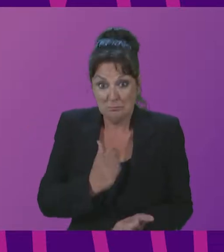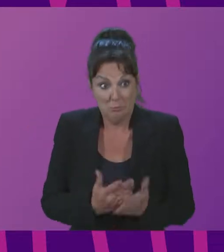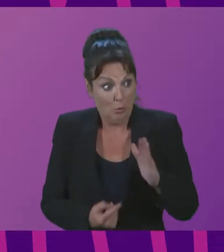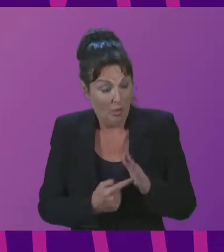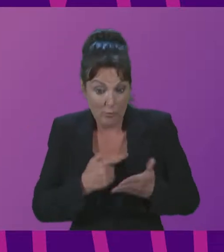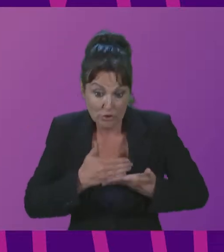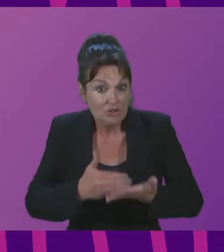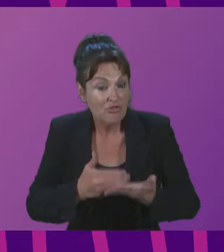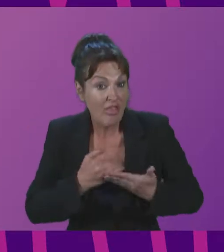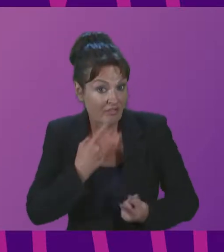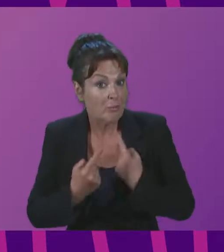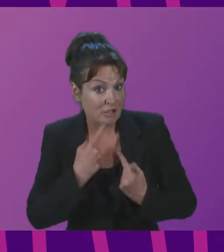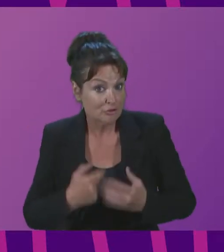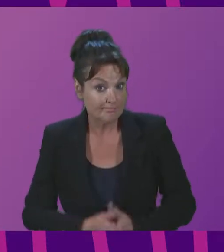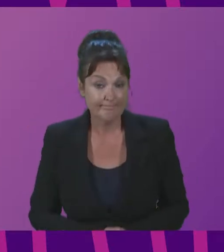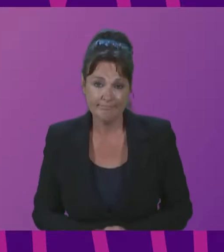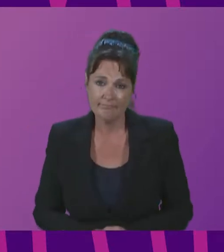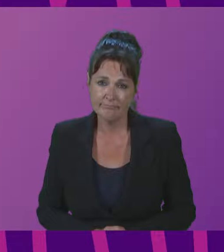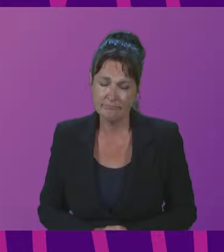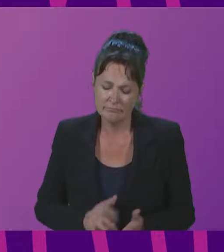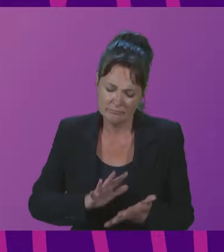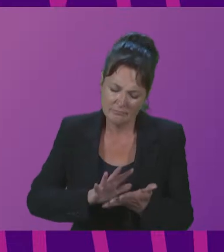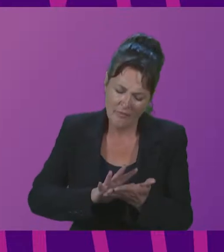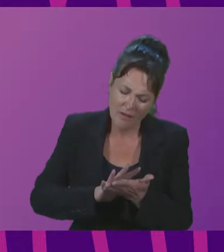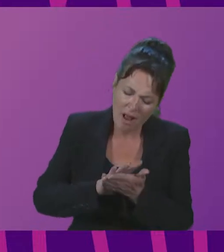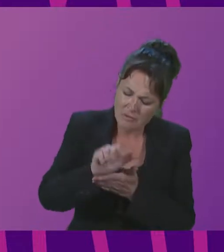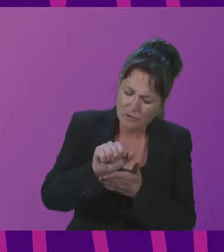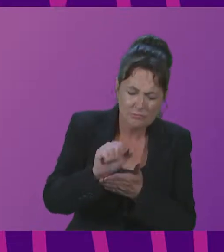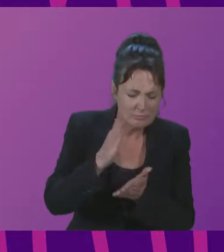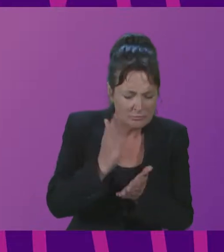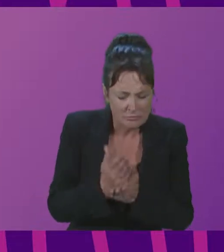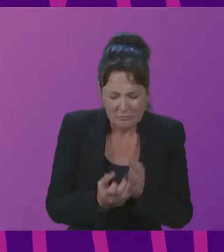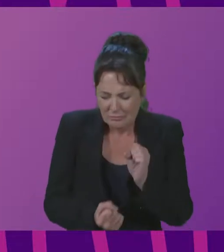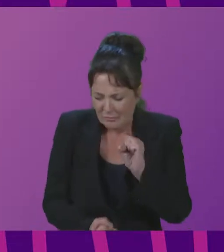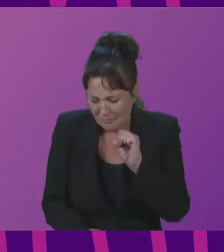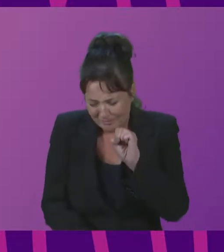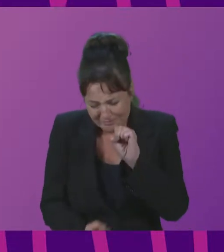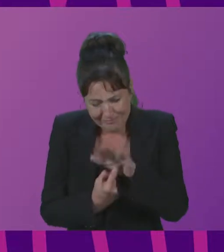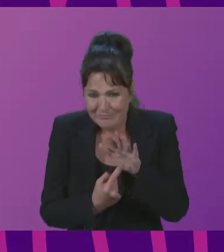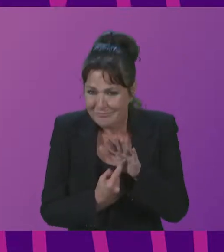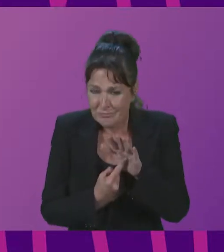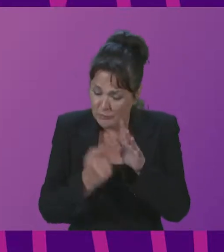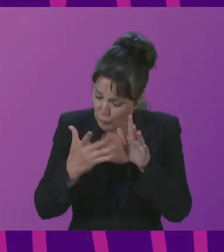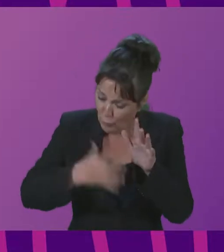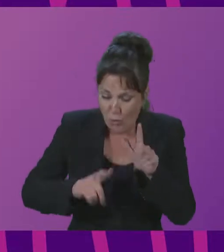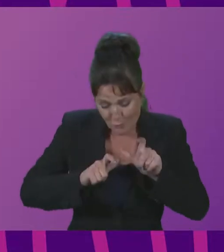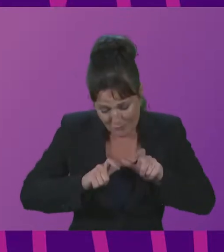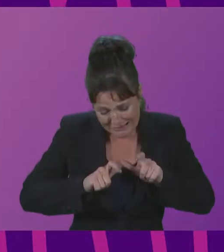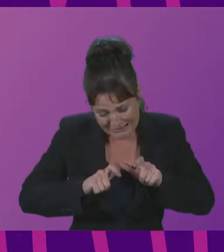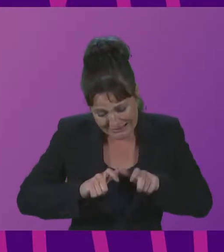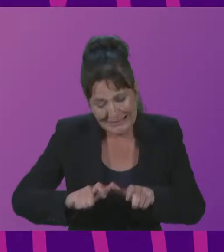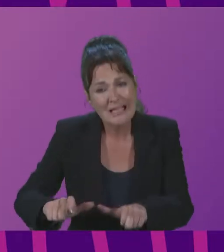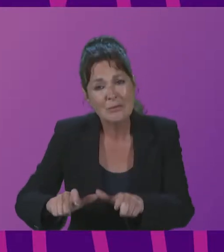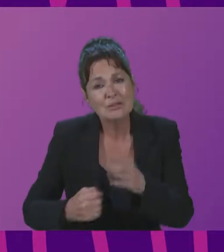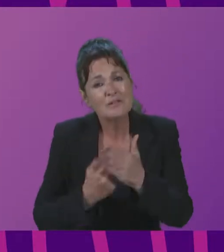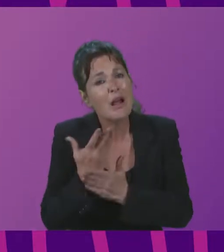Culture is an essential component of sustainable development, which